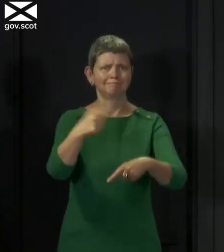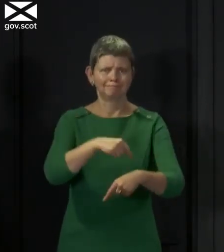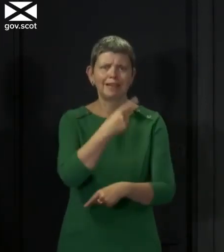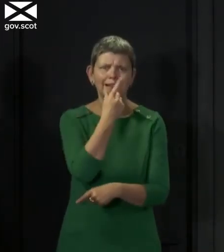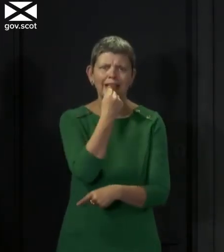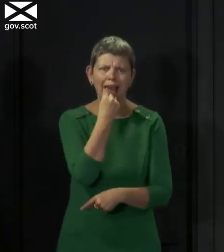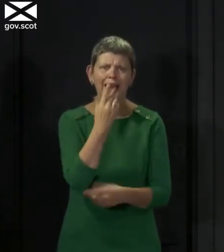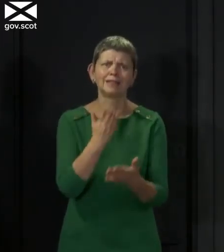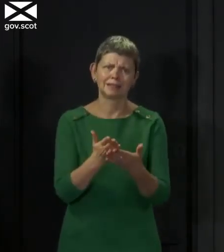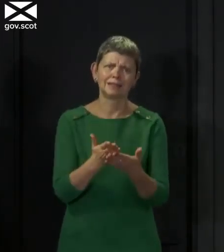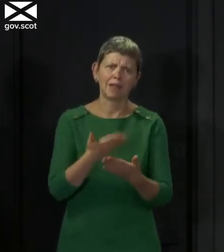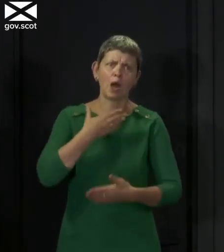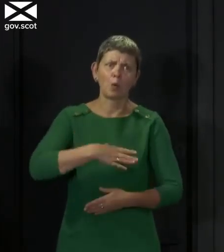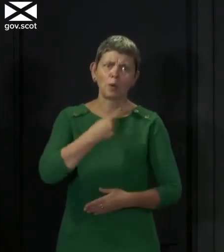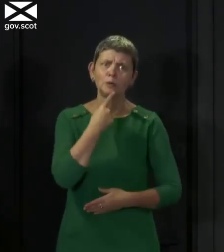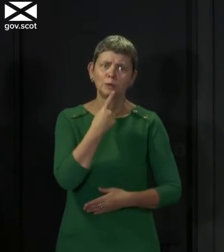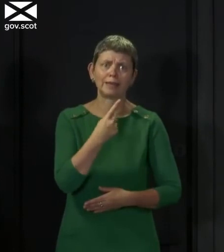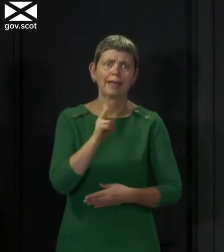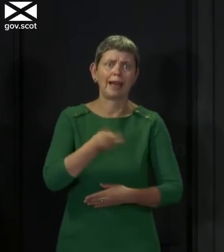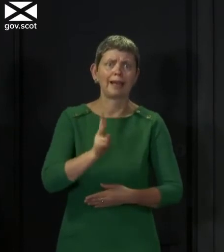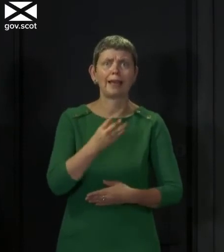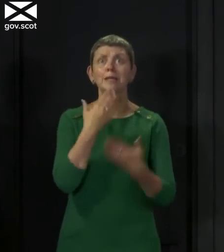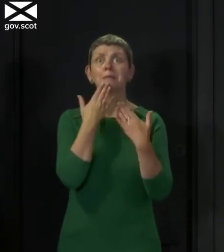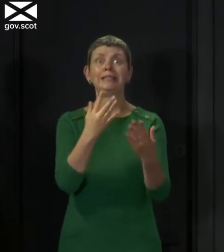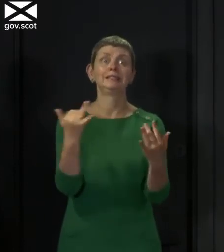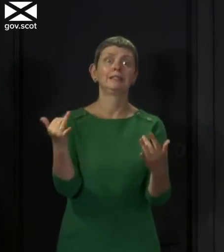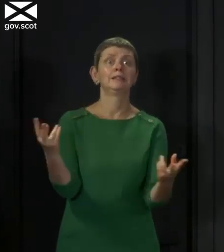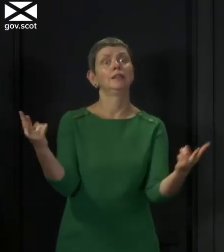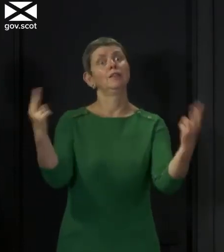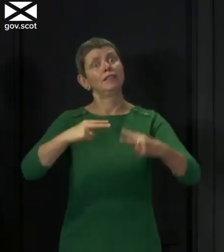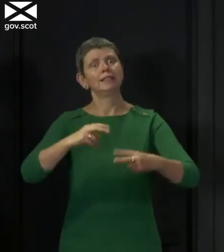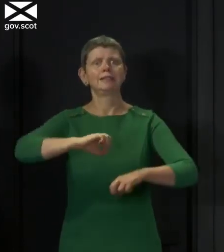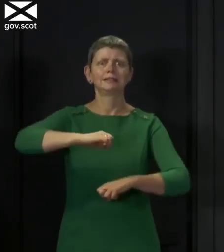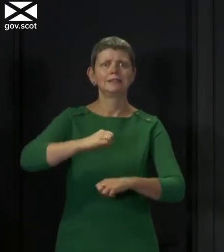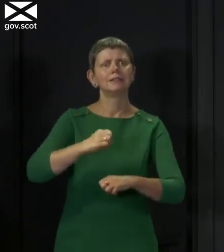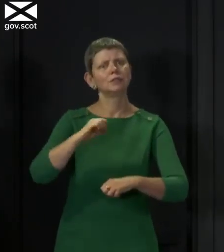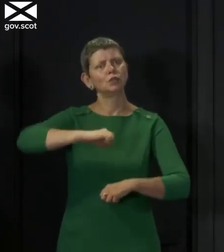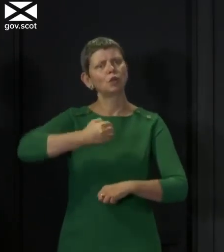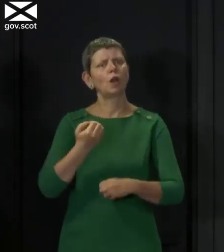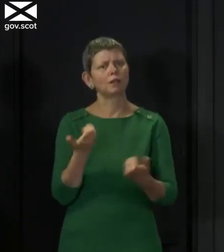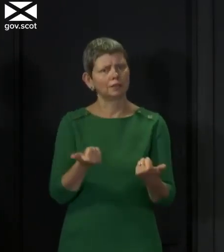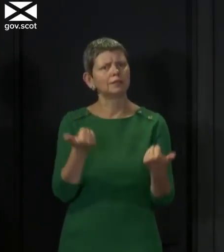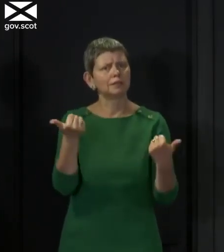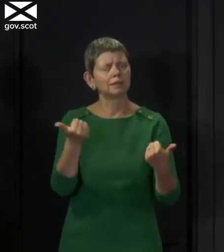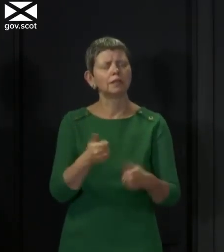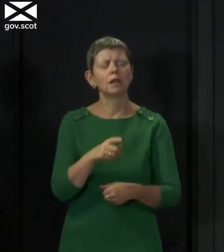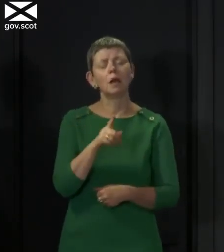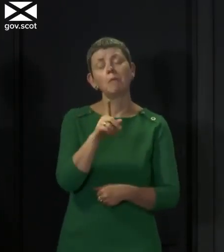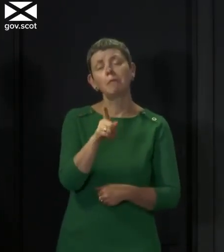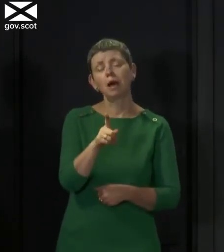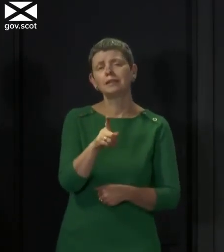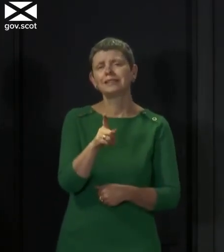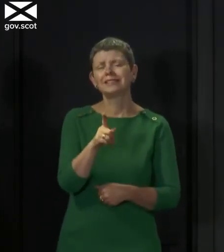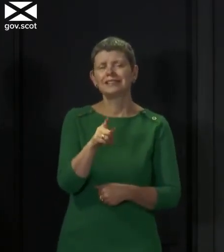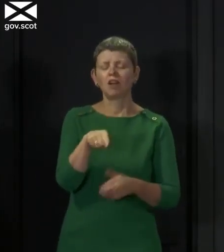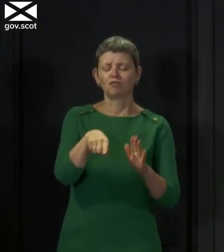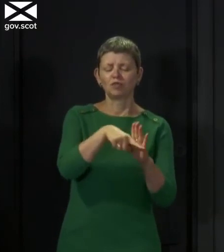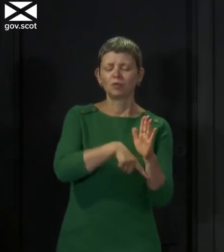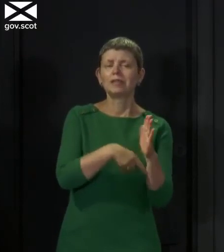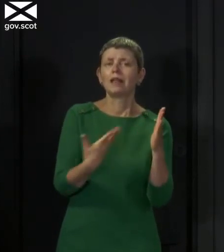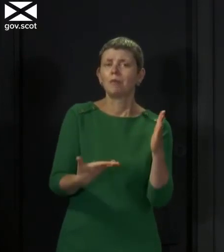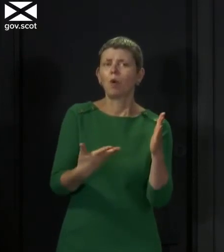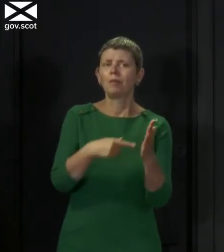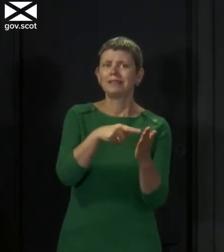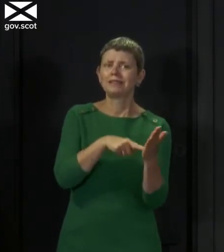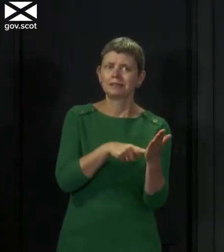to the world. Please come to Scotland because we want you here and we want you to see what our country has to offer. But these kinds of restrictions right